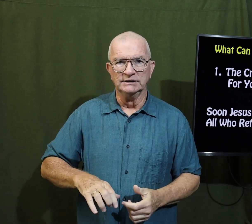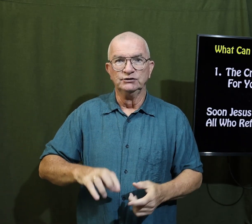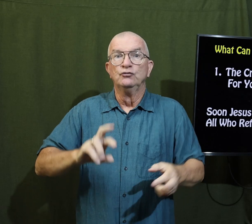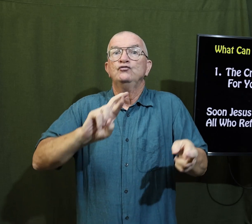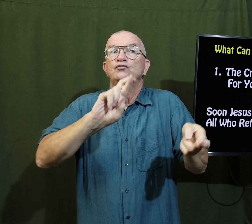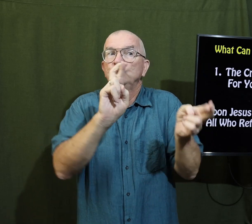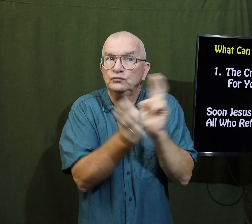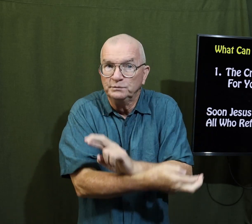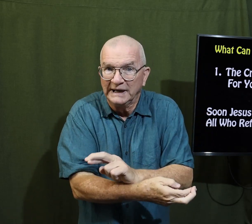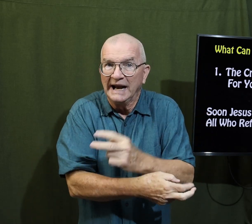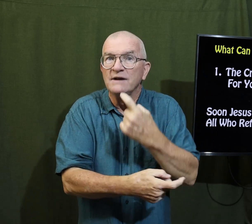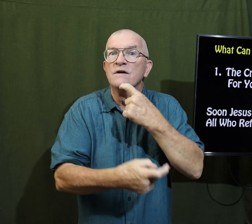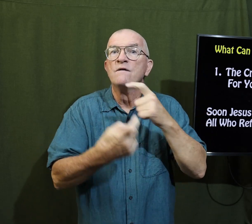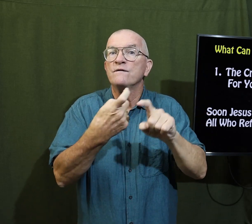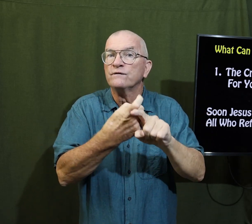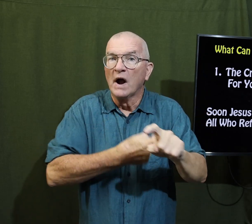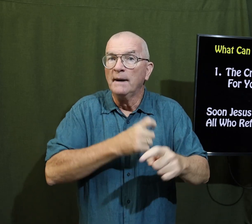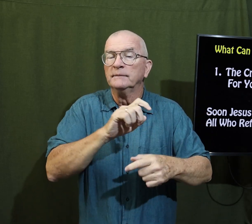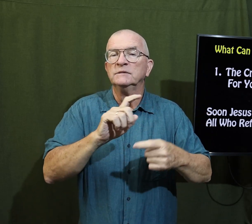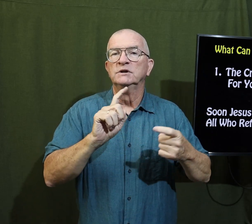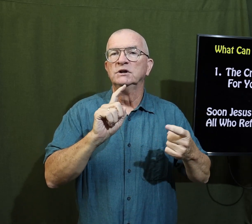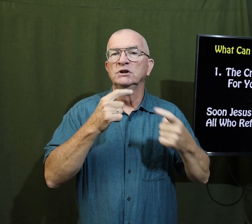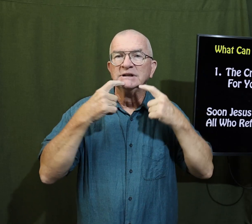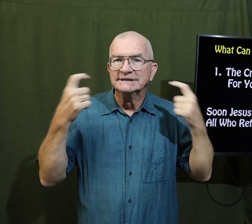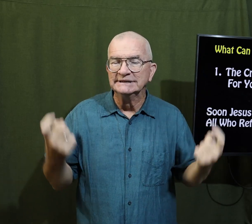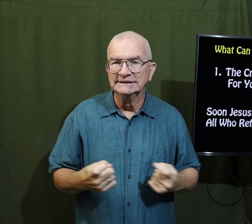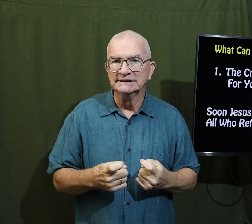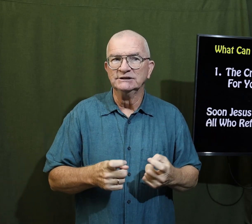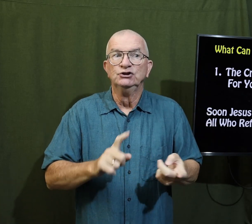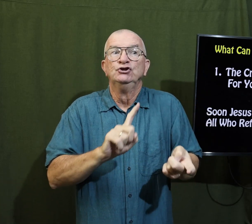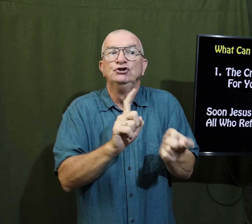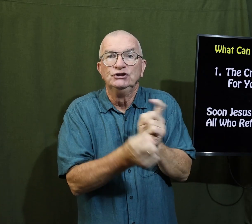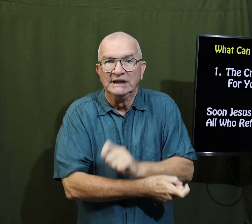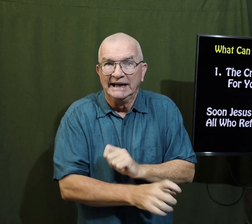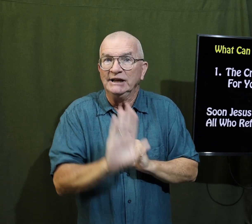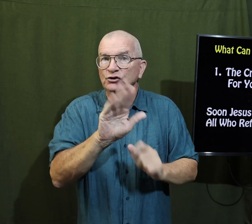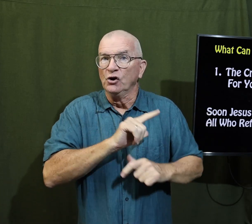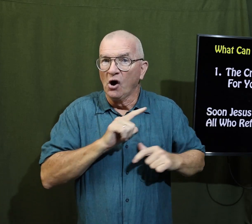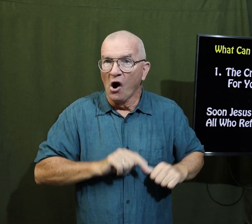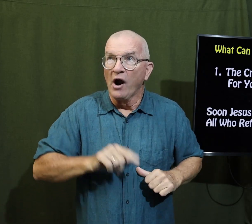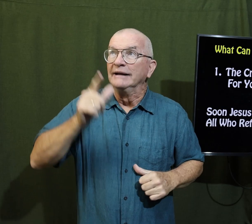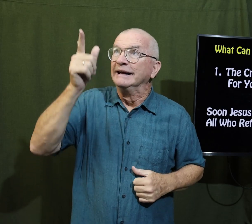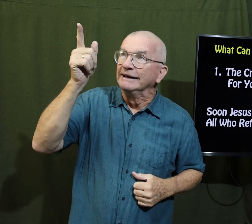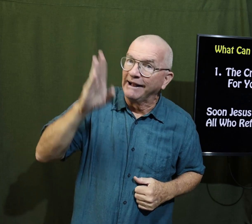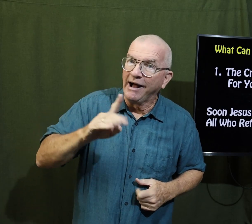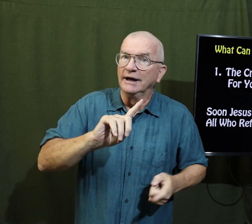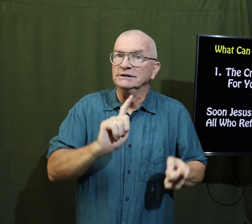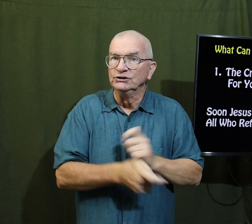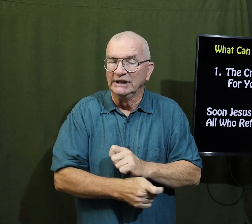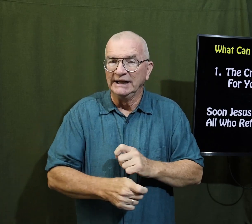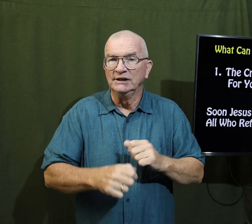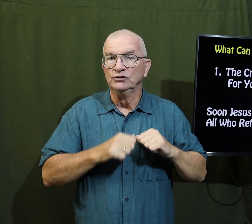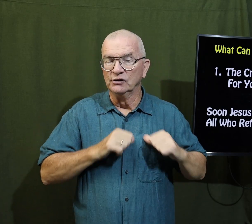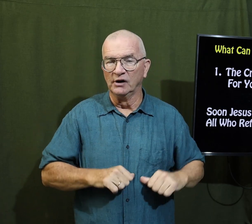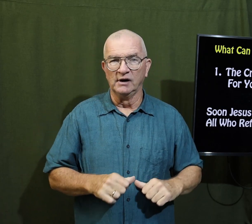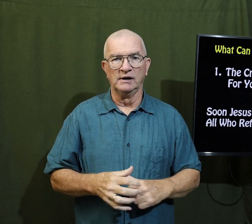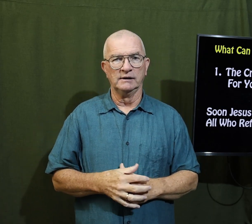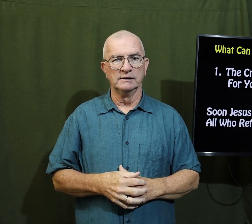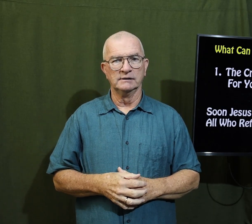to repent from your sins to change your heart let God to change